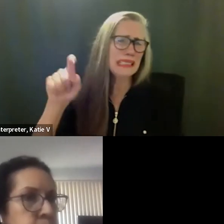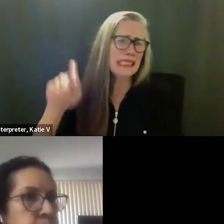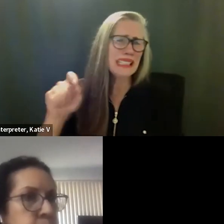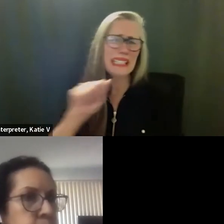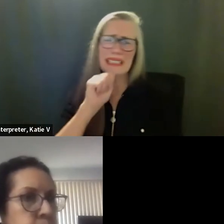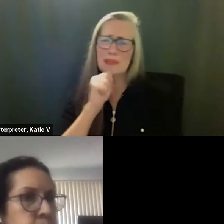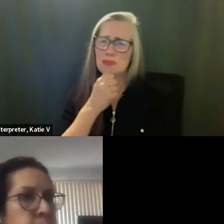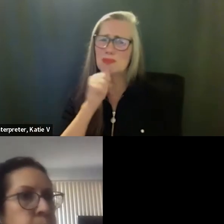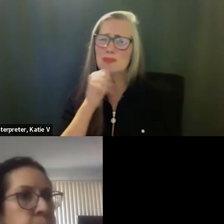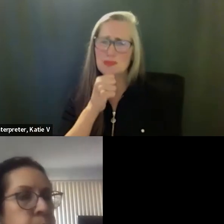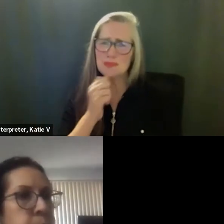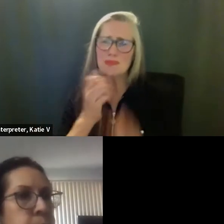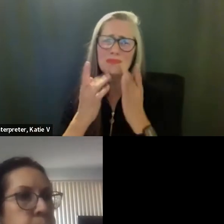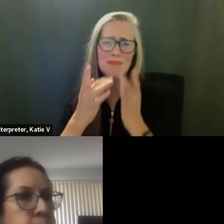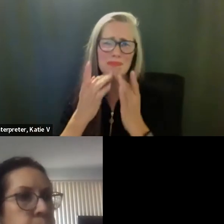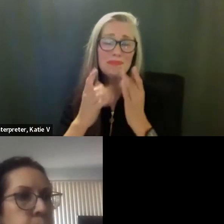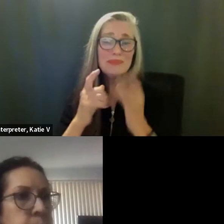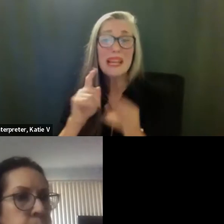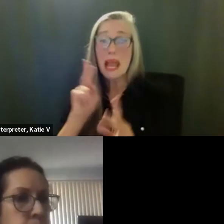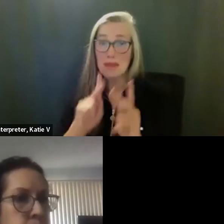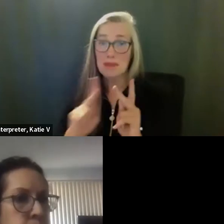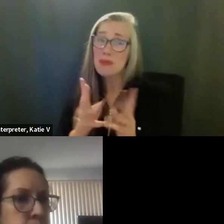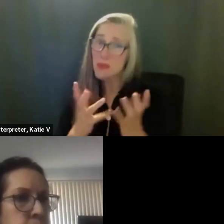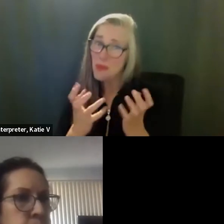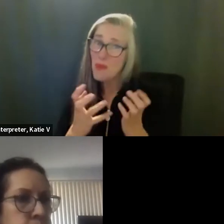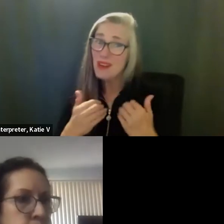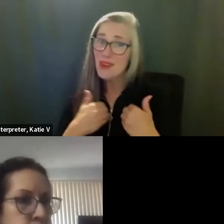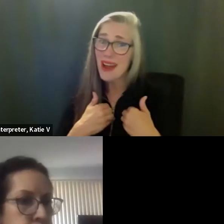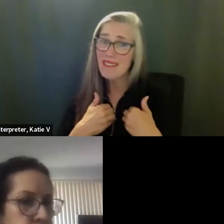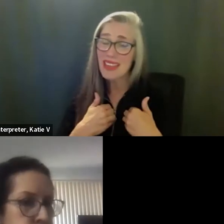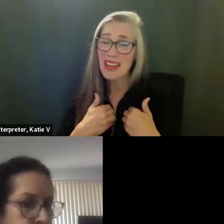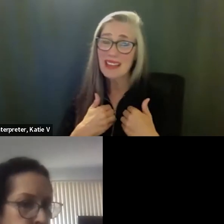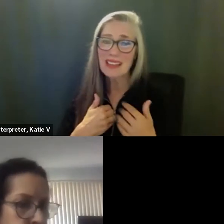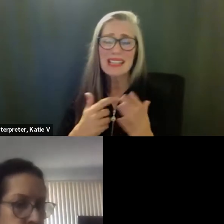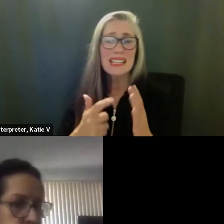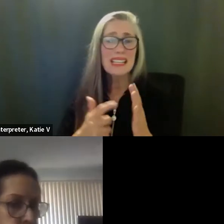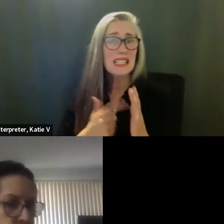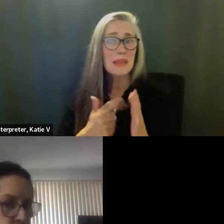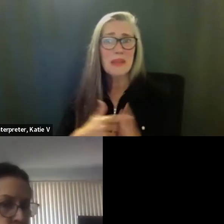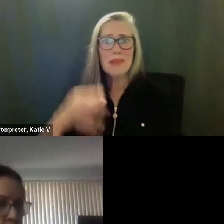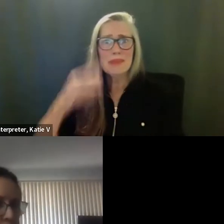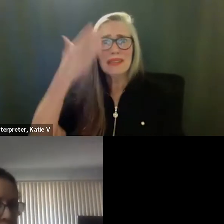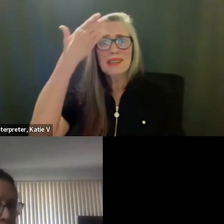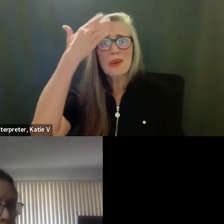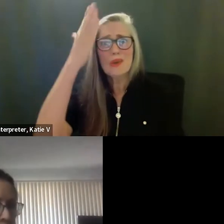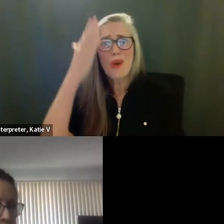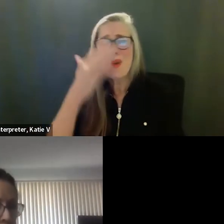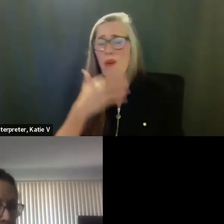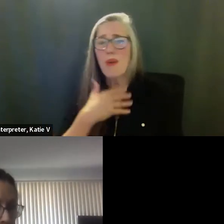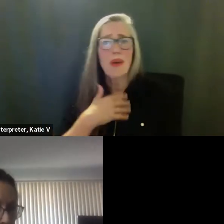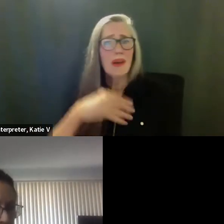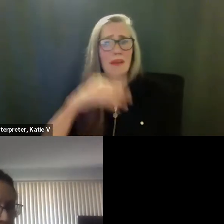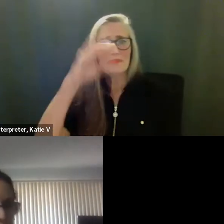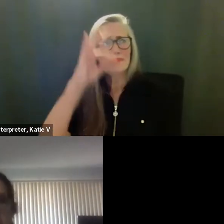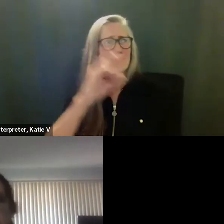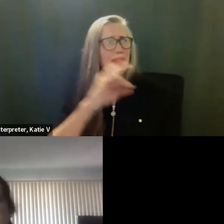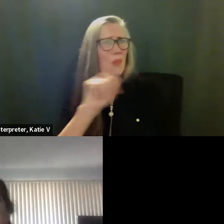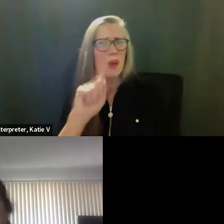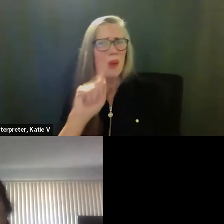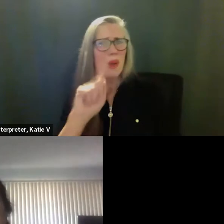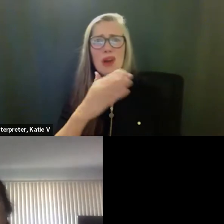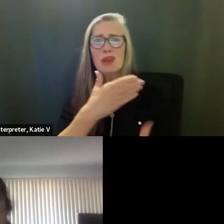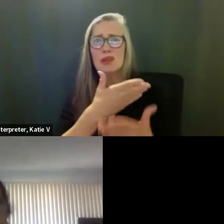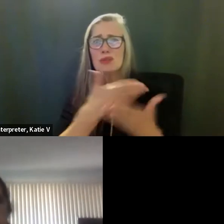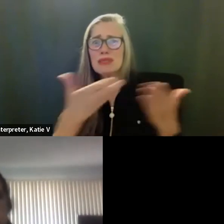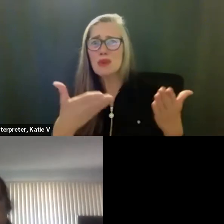So, um, and people would love to have it because a lot of times they, they don't even know that they have this, uh, resource to come and